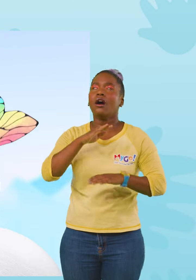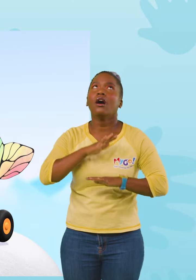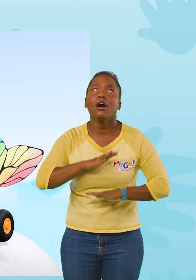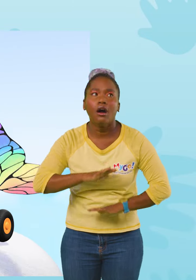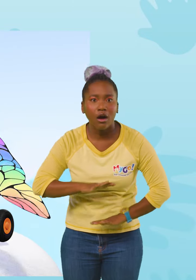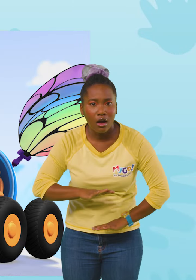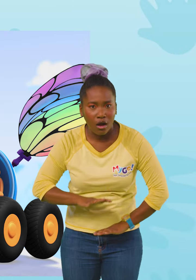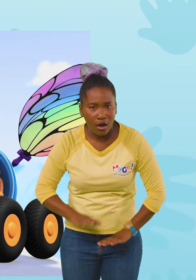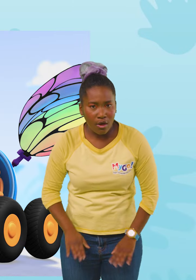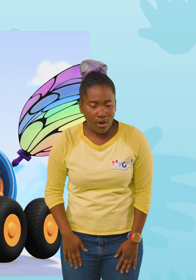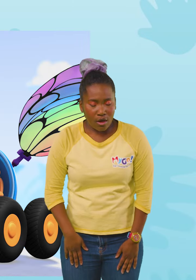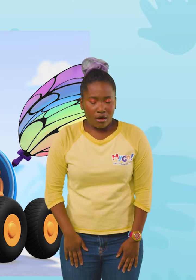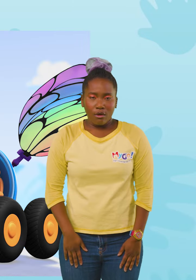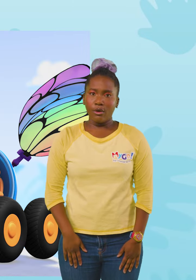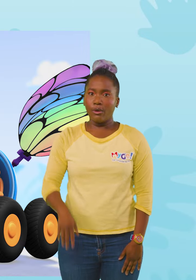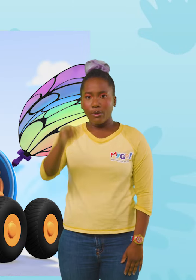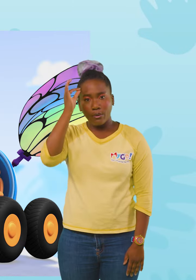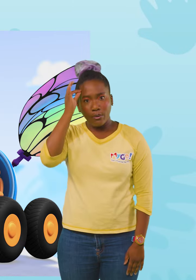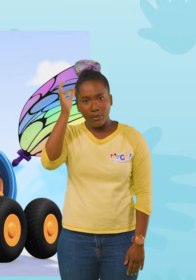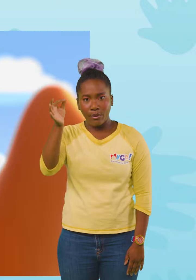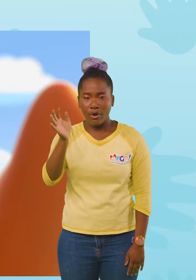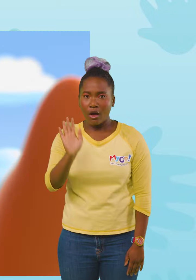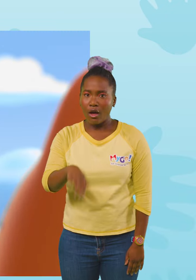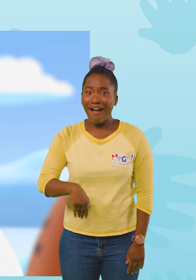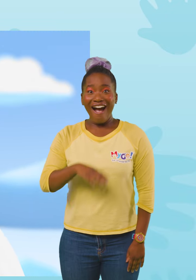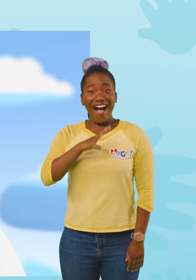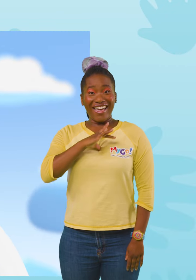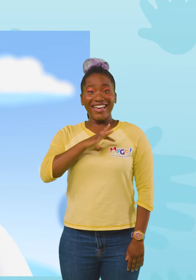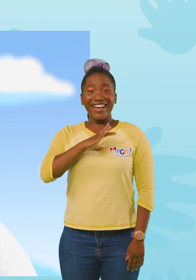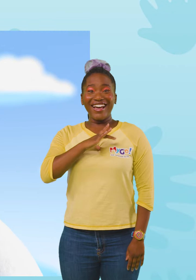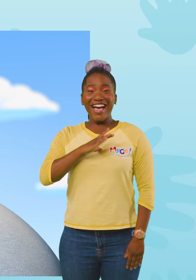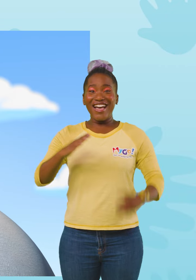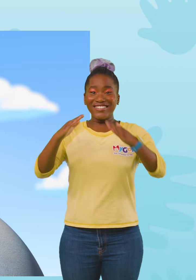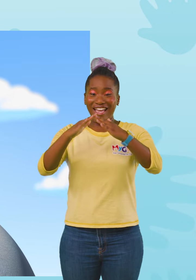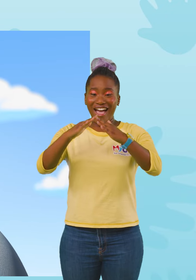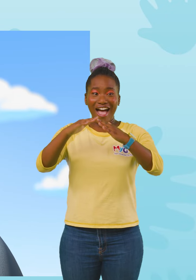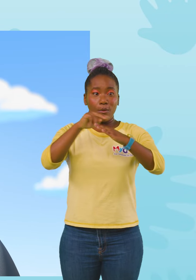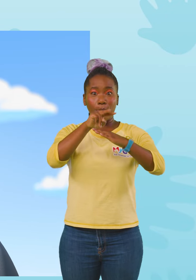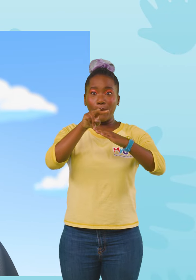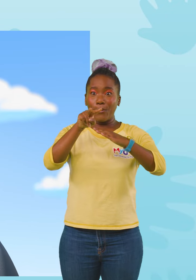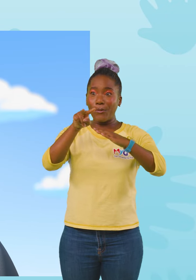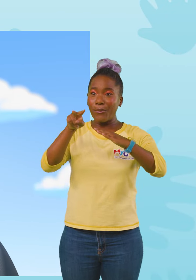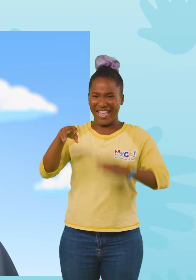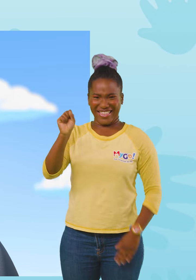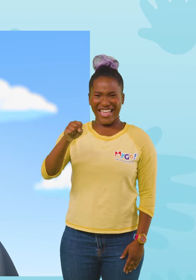Phew! That was a close one! Hey! It's the mountain top! Yeah! We made it!